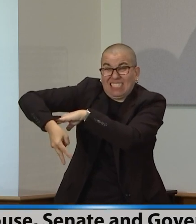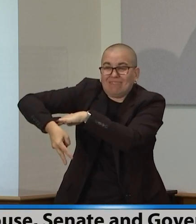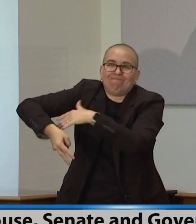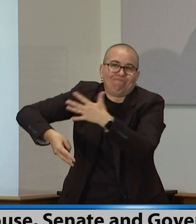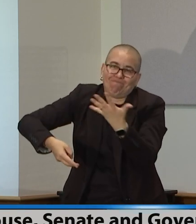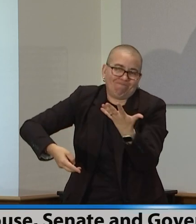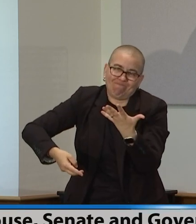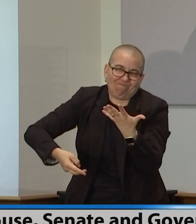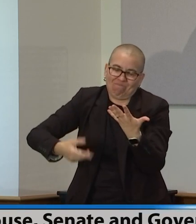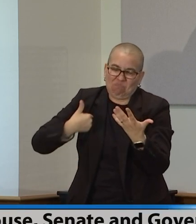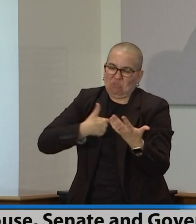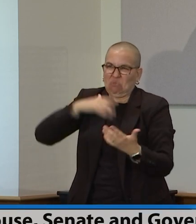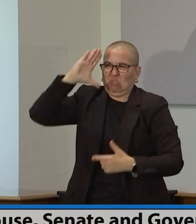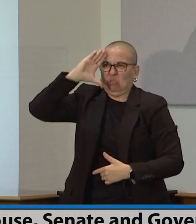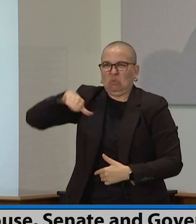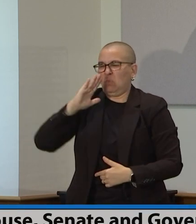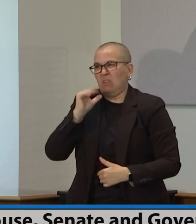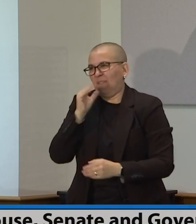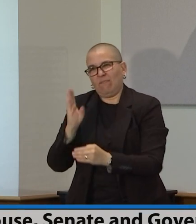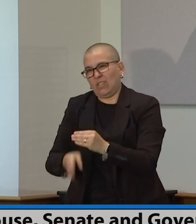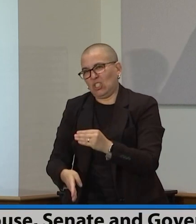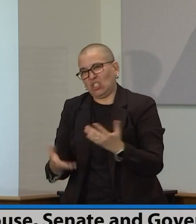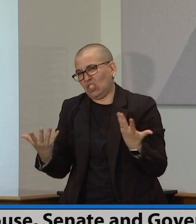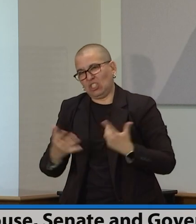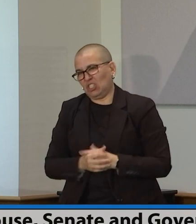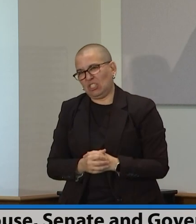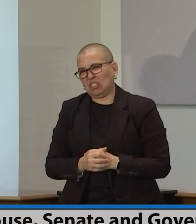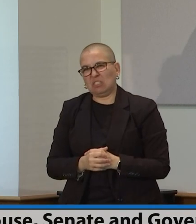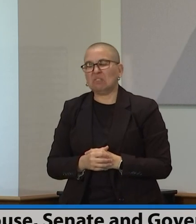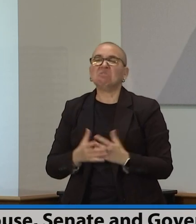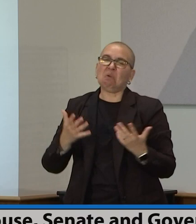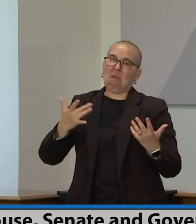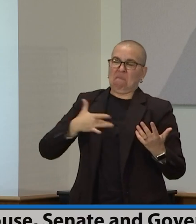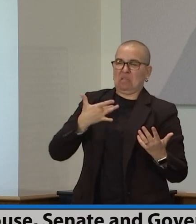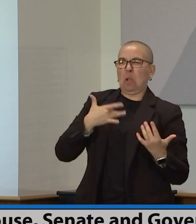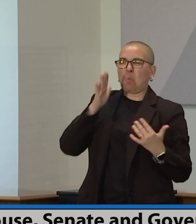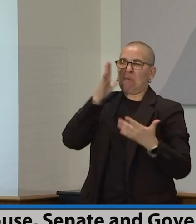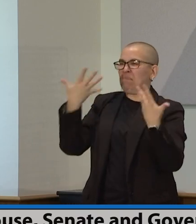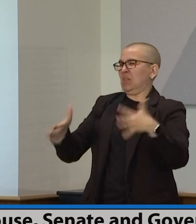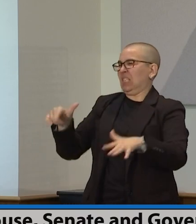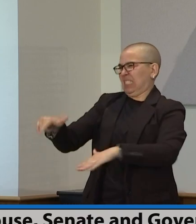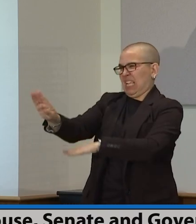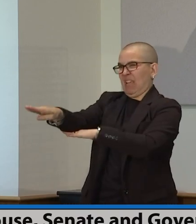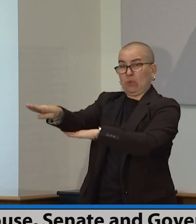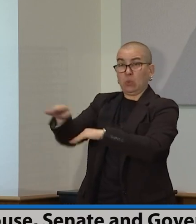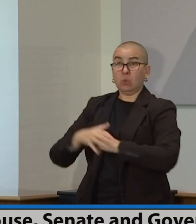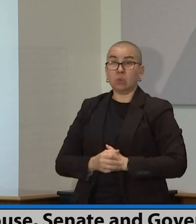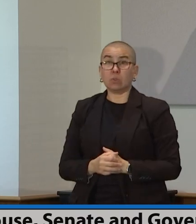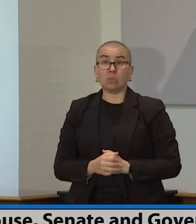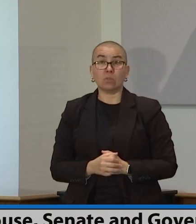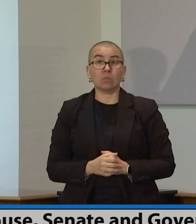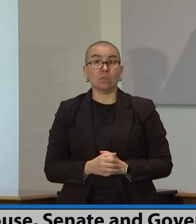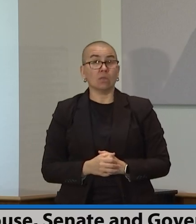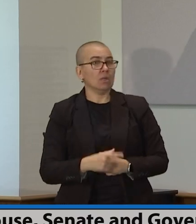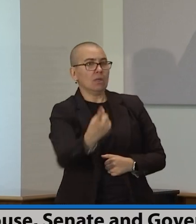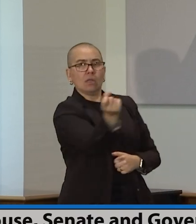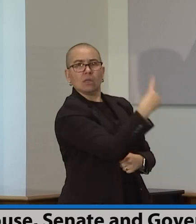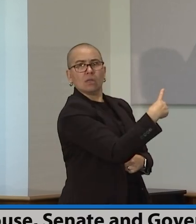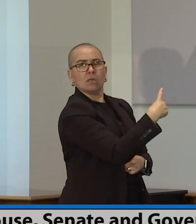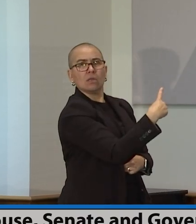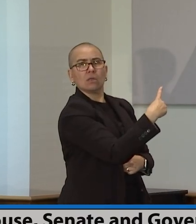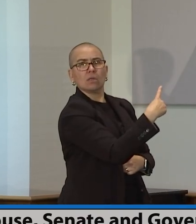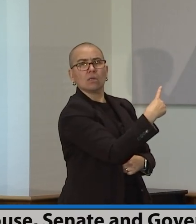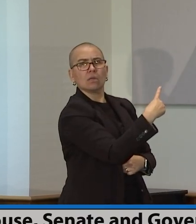I just assumed be done in the afternoon. Senator Gazelka, while you're up there, what's your understanding of the handoff of executive